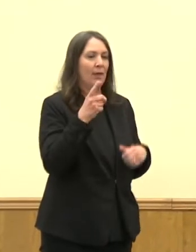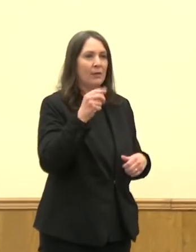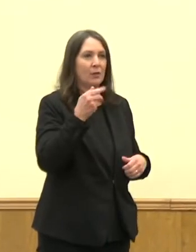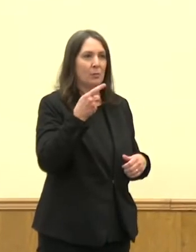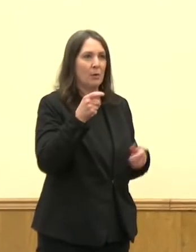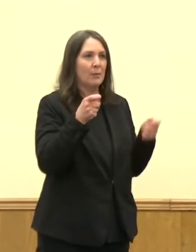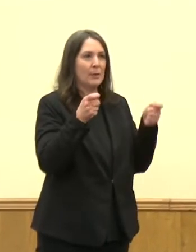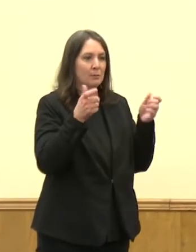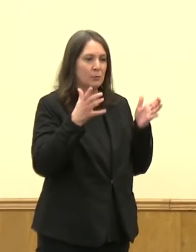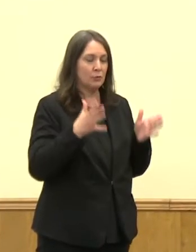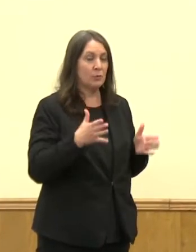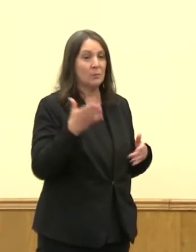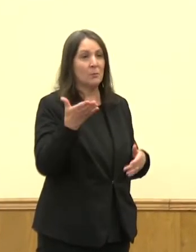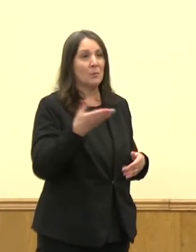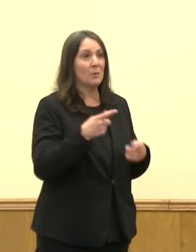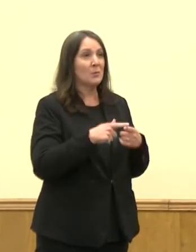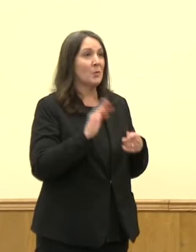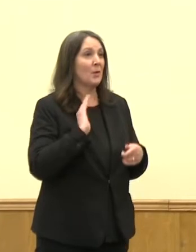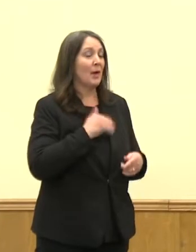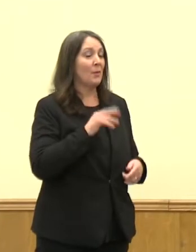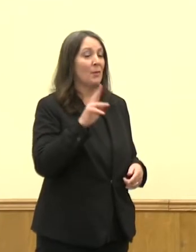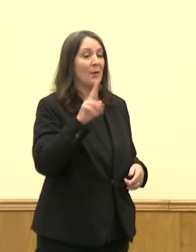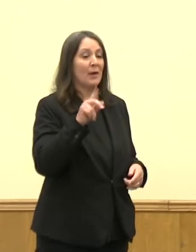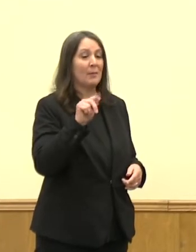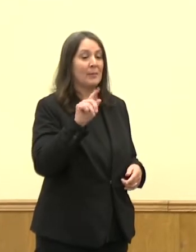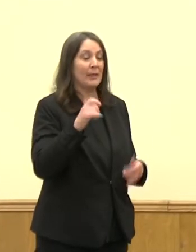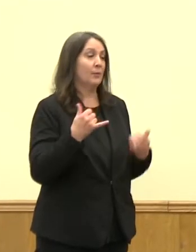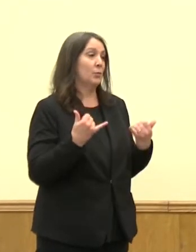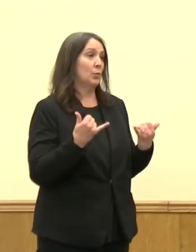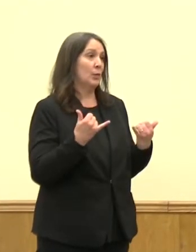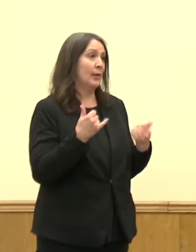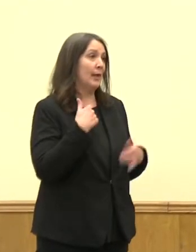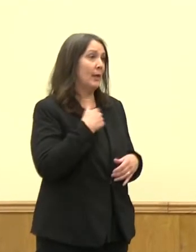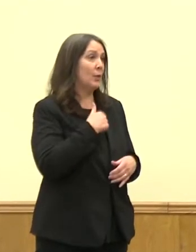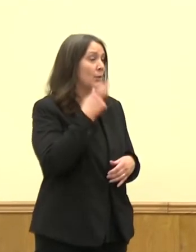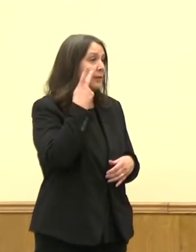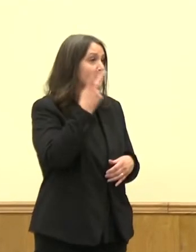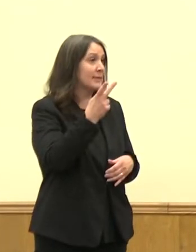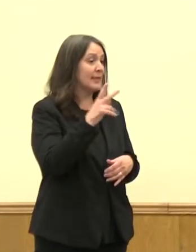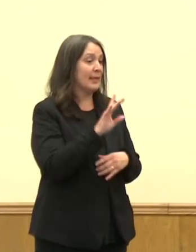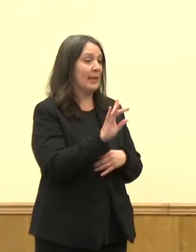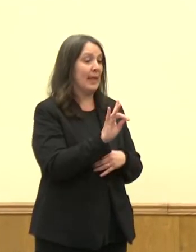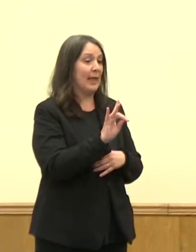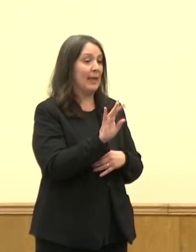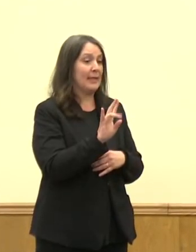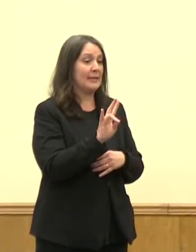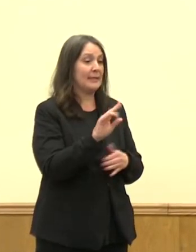COVID update. For today, we are seeing 87